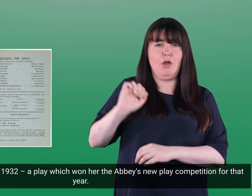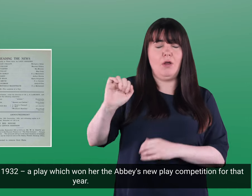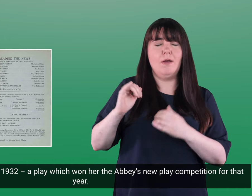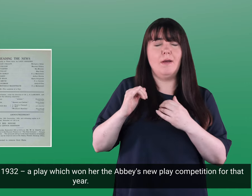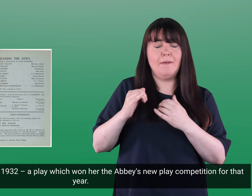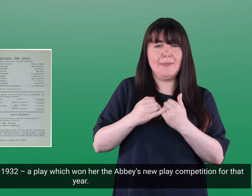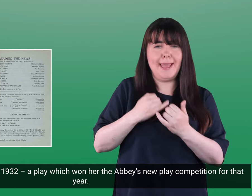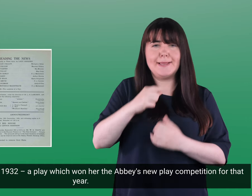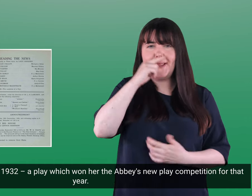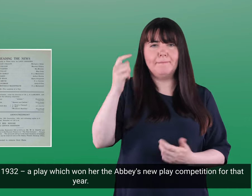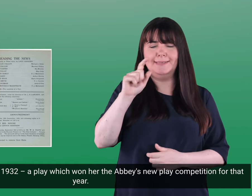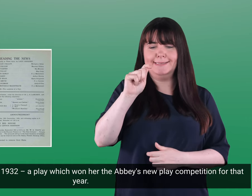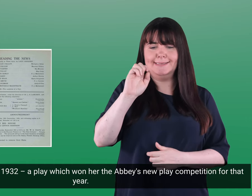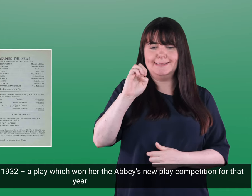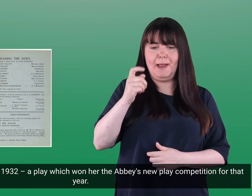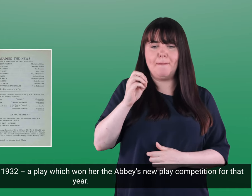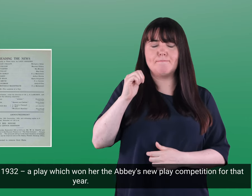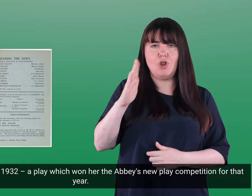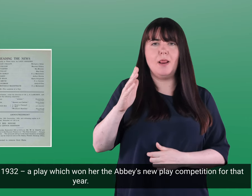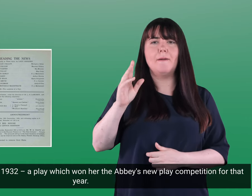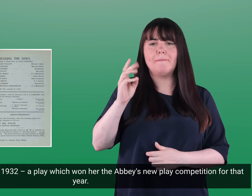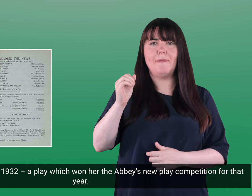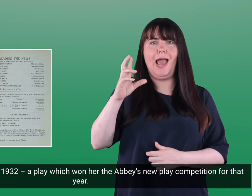a play which won the Abbey's new play competition for that year.